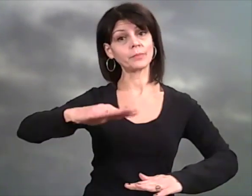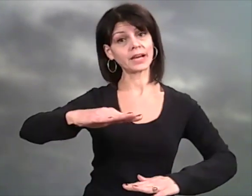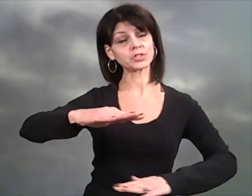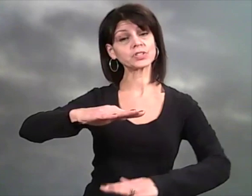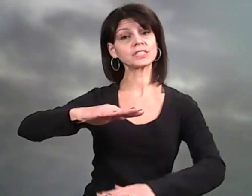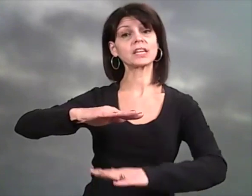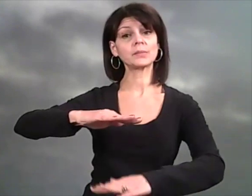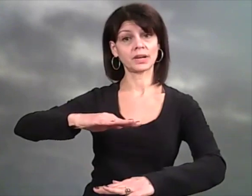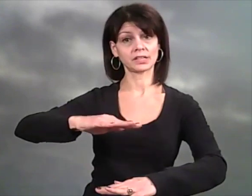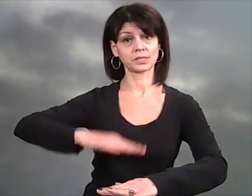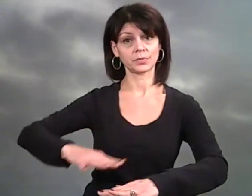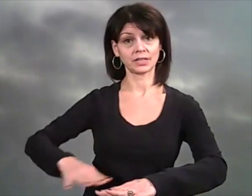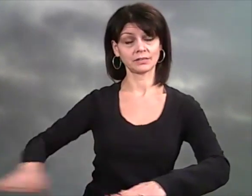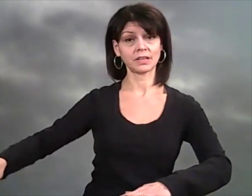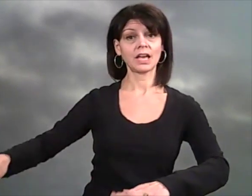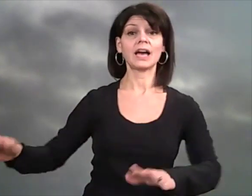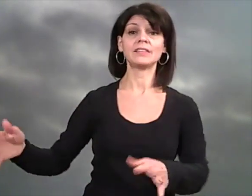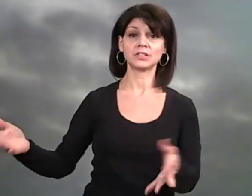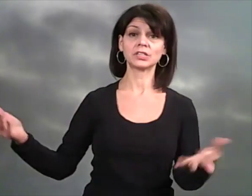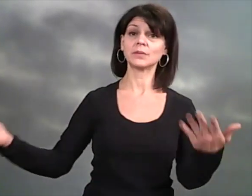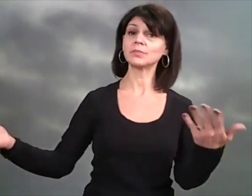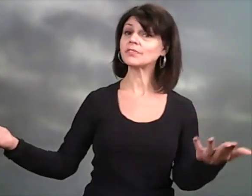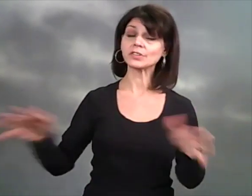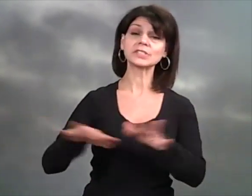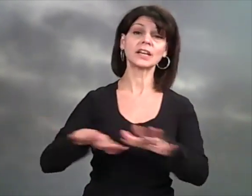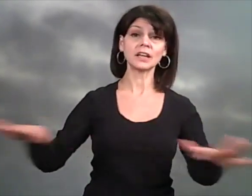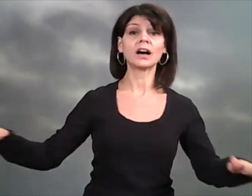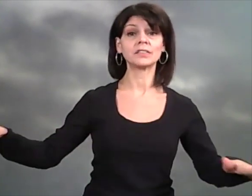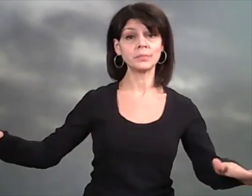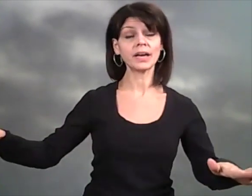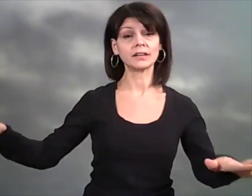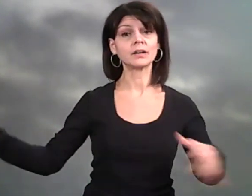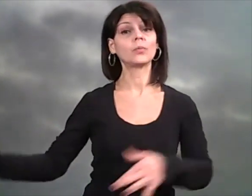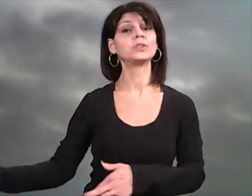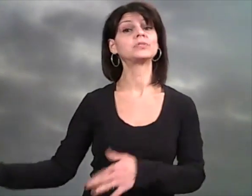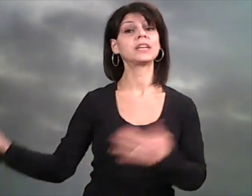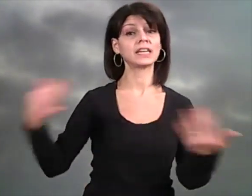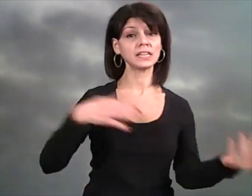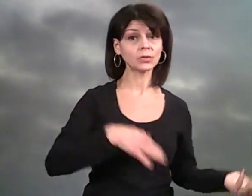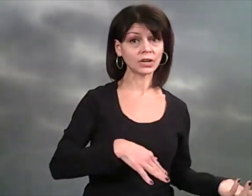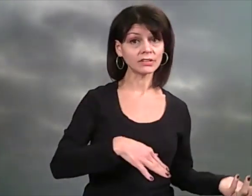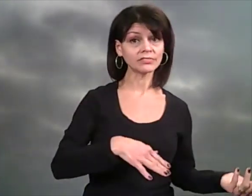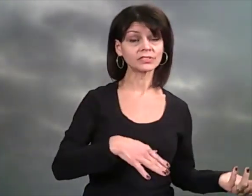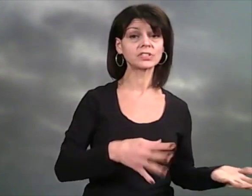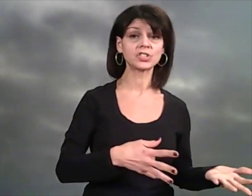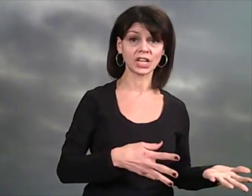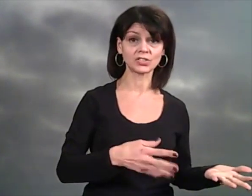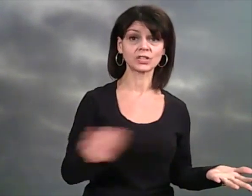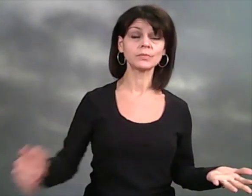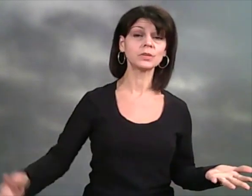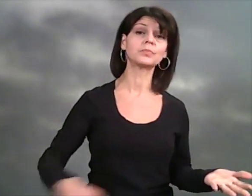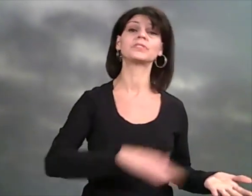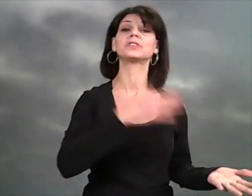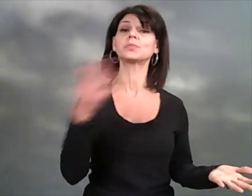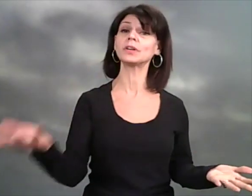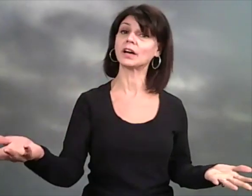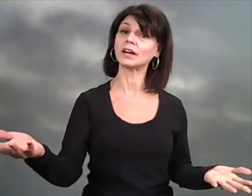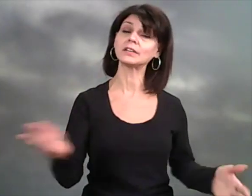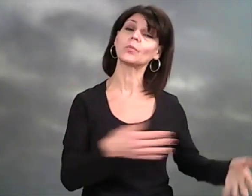the mattress and the box frame. And then you keep the first set on the bed. When you take it off to change them, you put this one on.